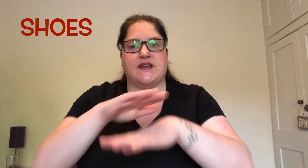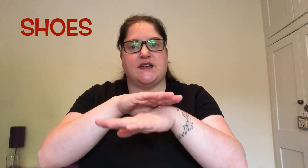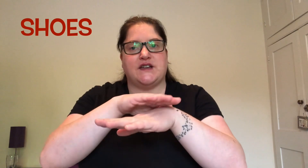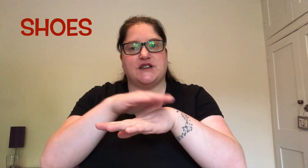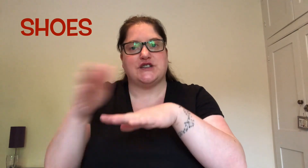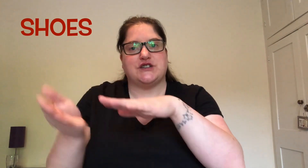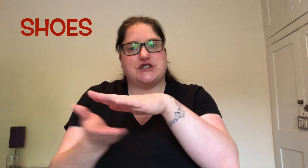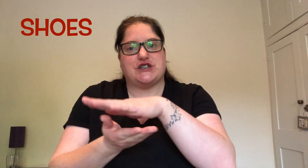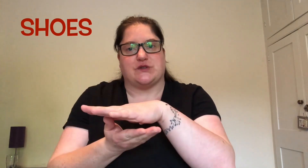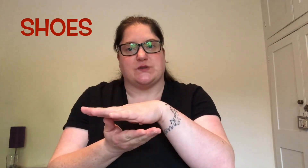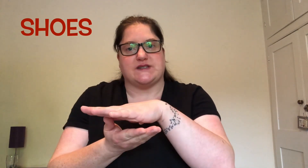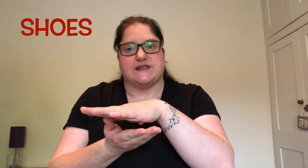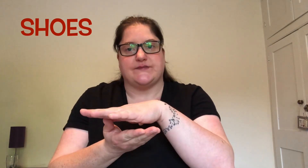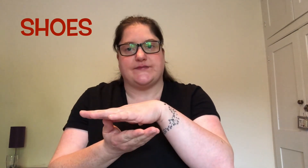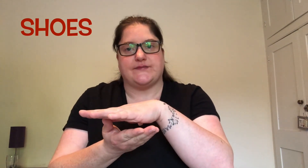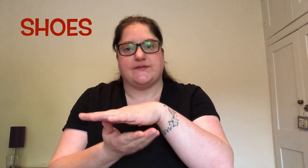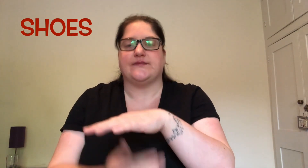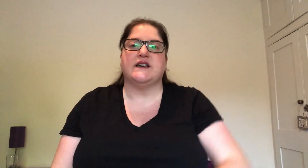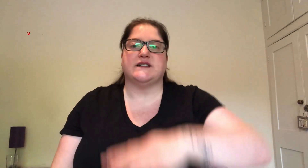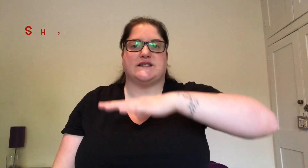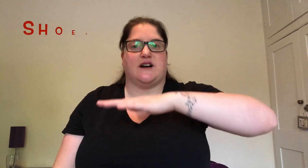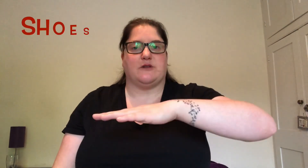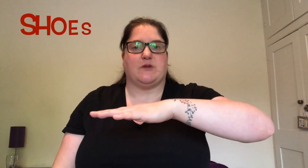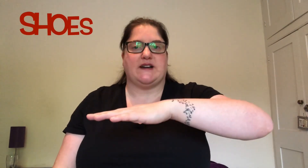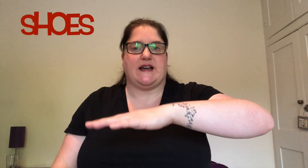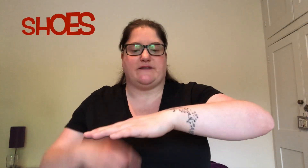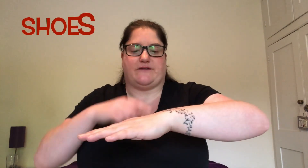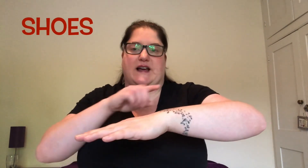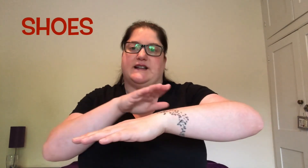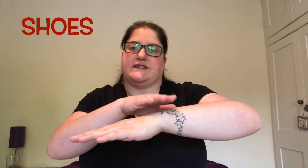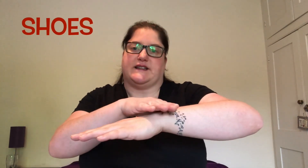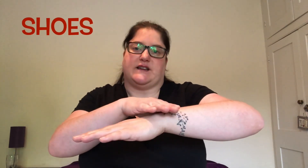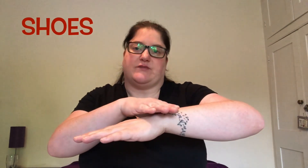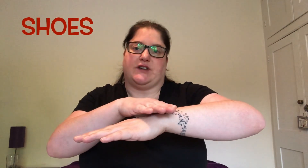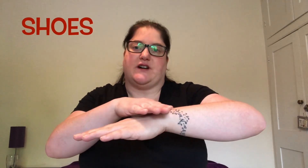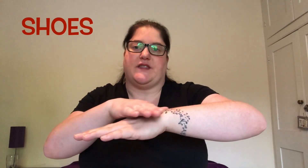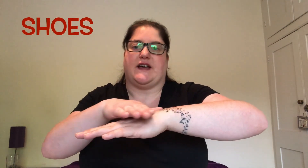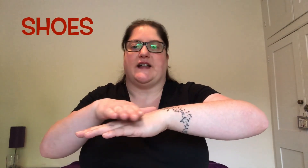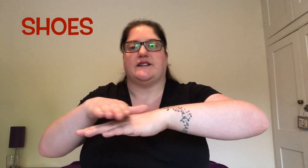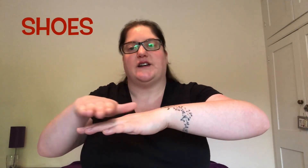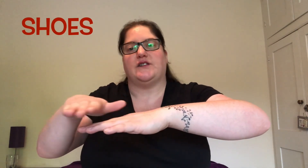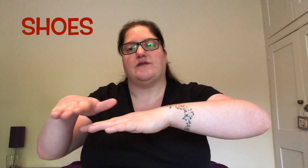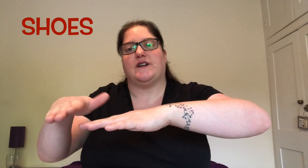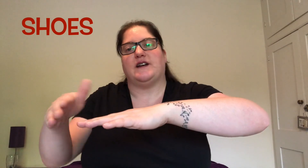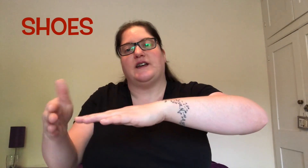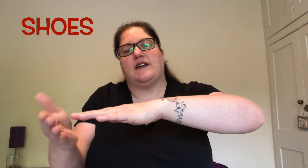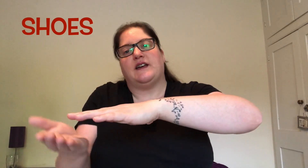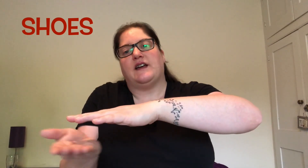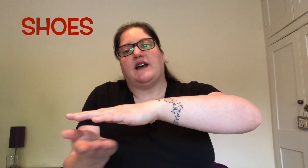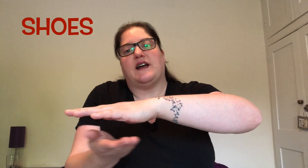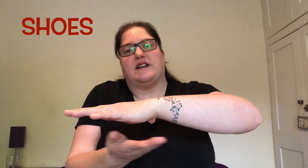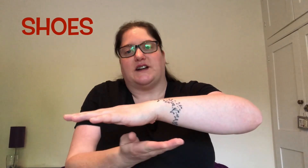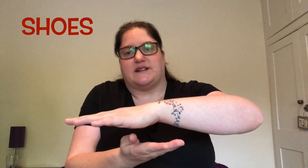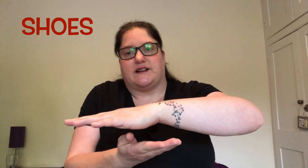Socks. Shoes. Start with one hand flat and then bring your other hand over and under.